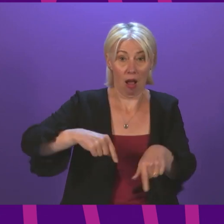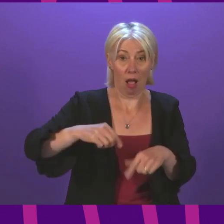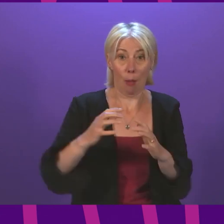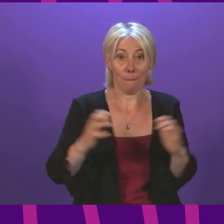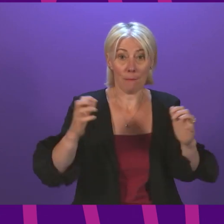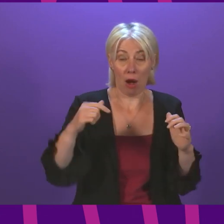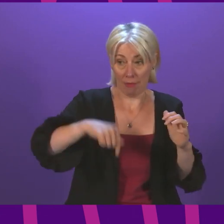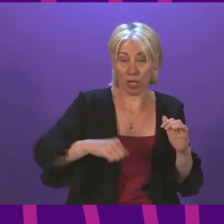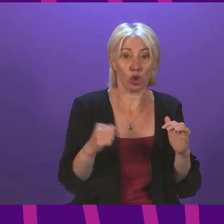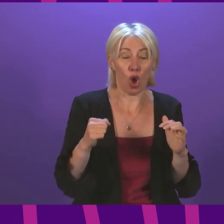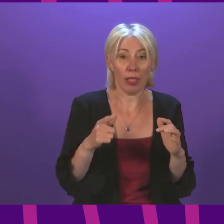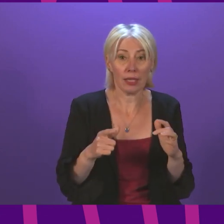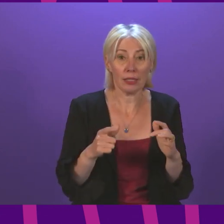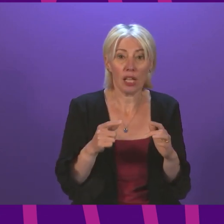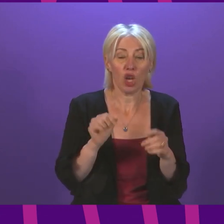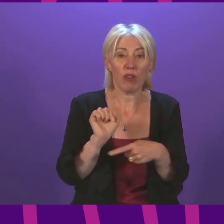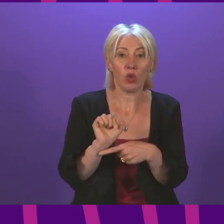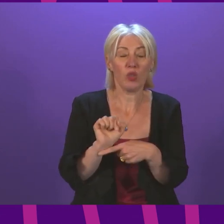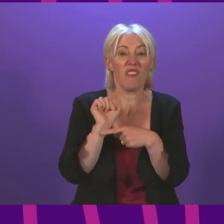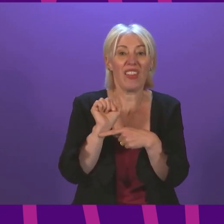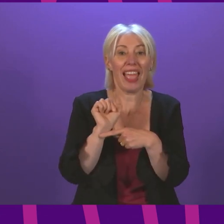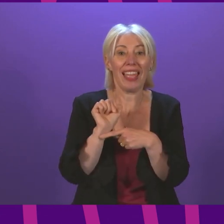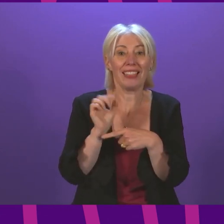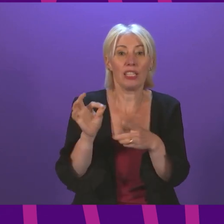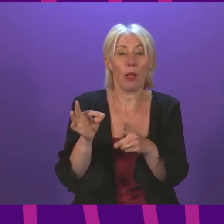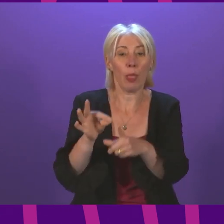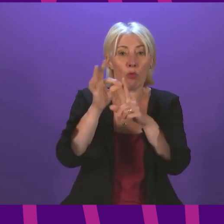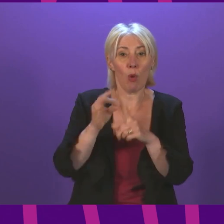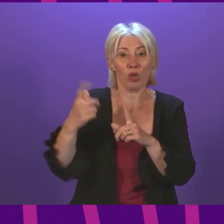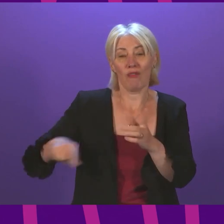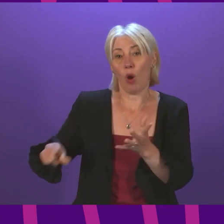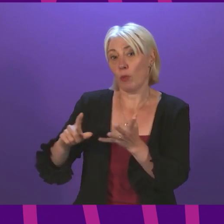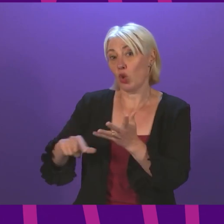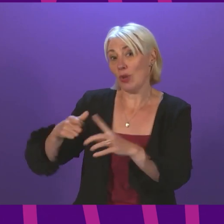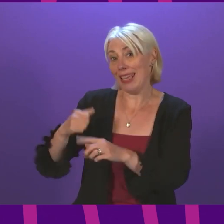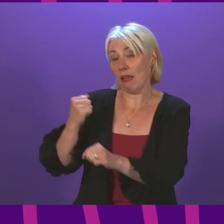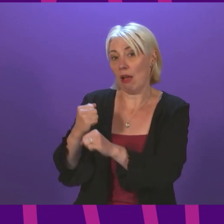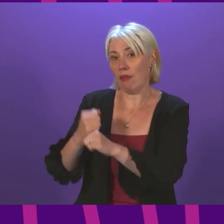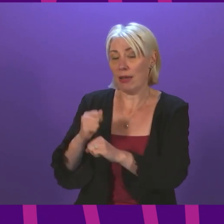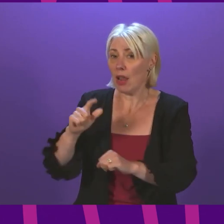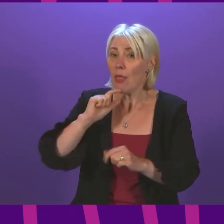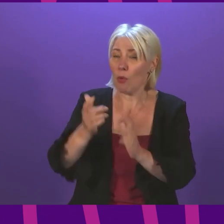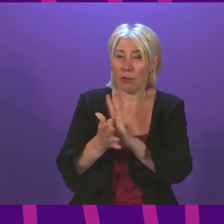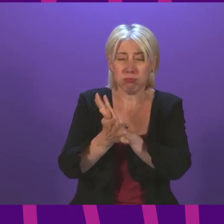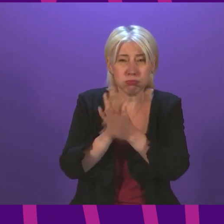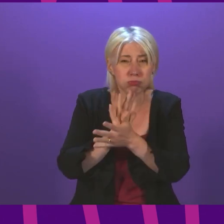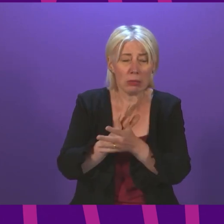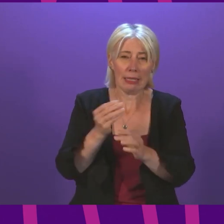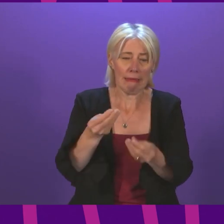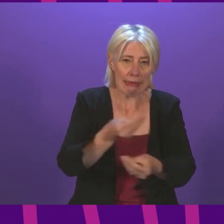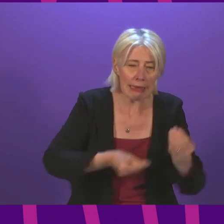and defend a proposal from a Westminster government that is going to do serious economic